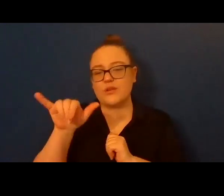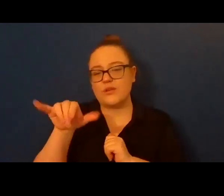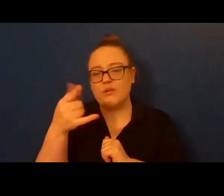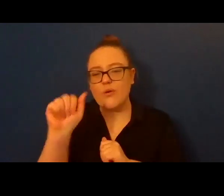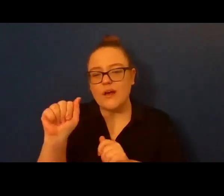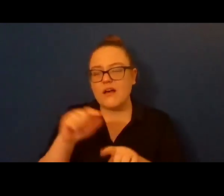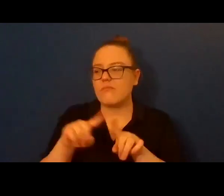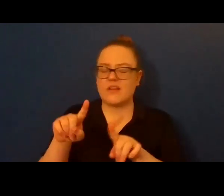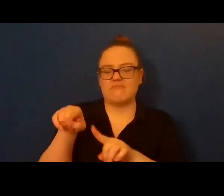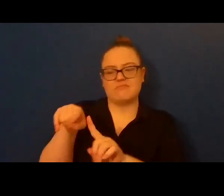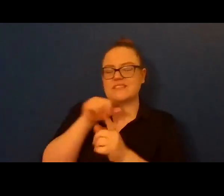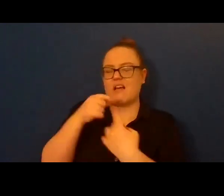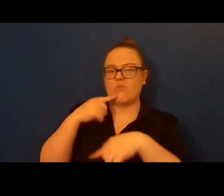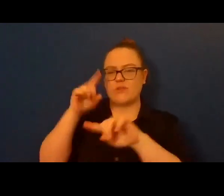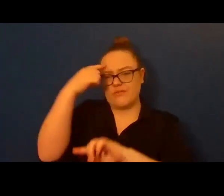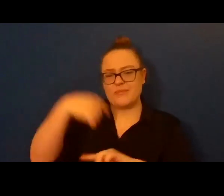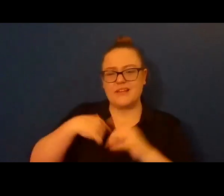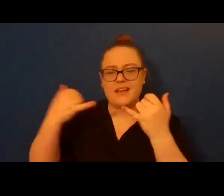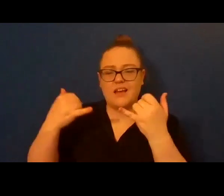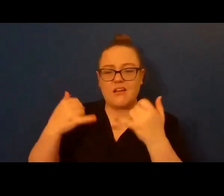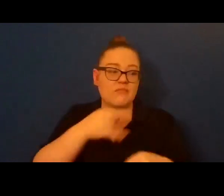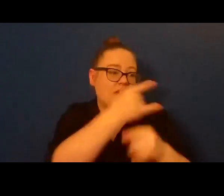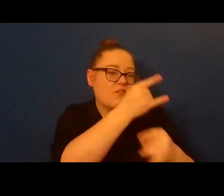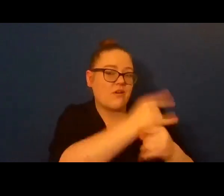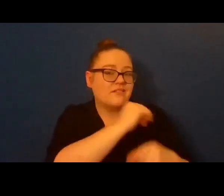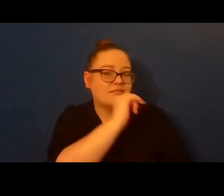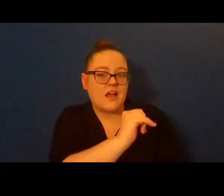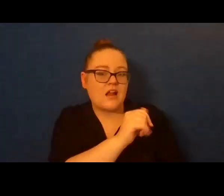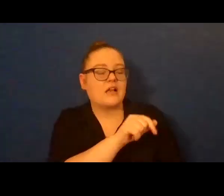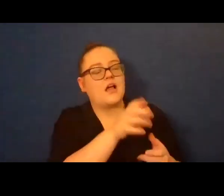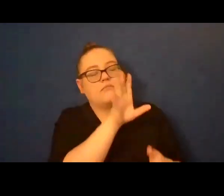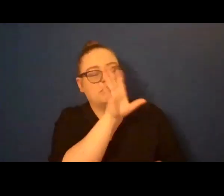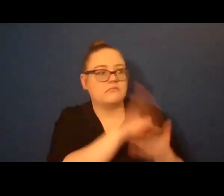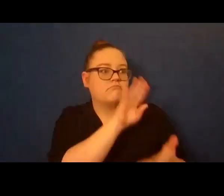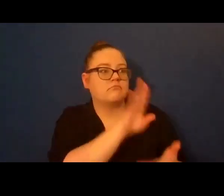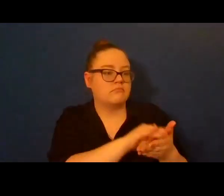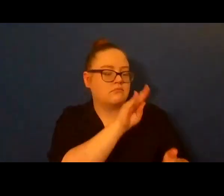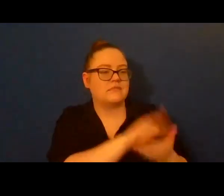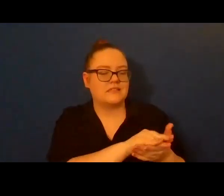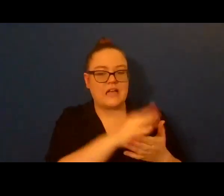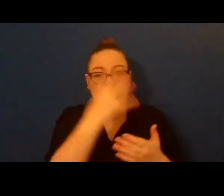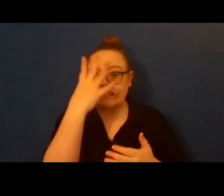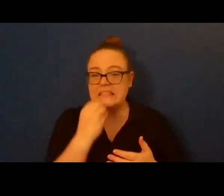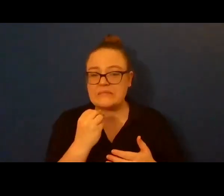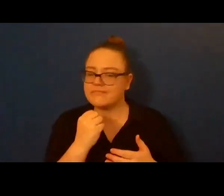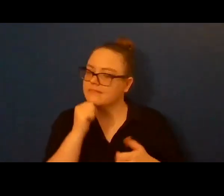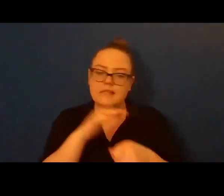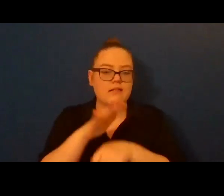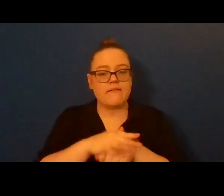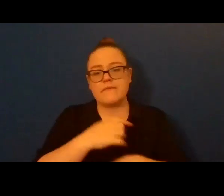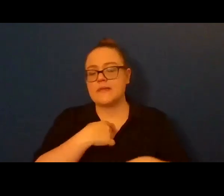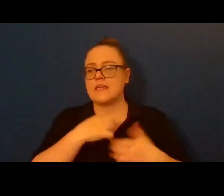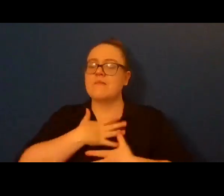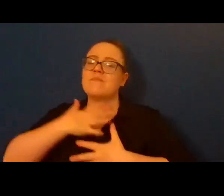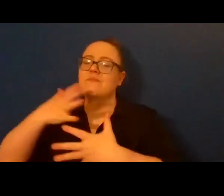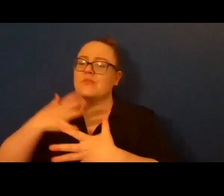me right now. Neither is bourbon. I've been drinking too much. Or sleeping. Not much at all. Or deep breaths.